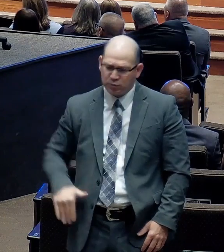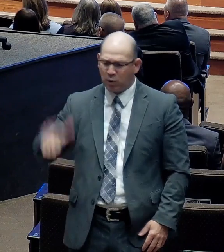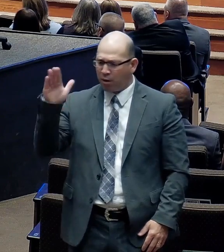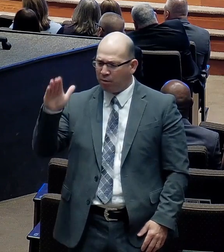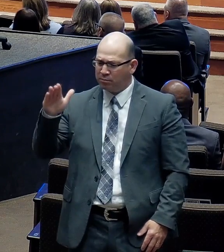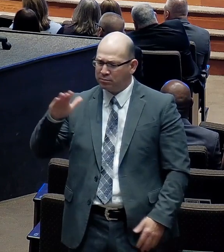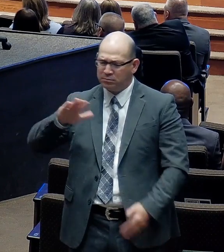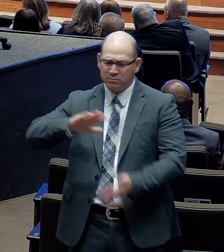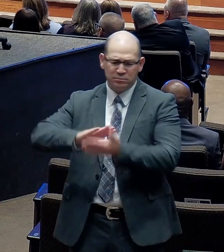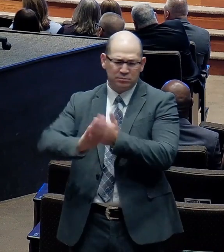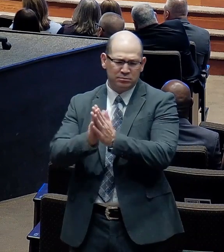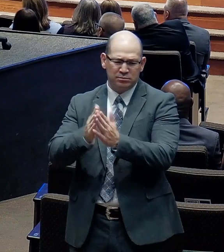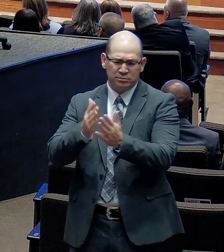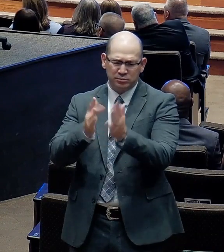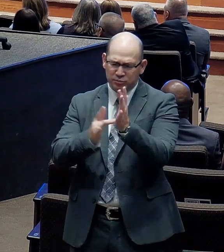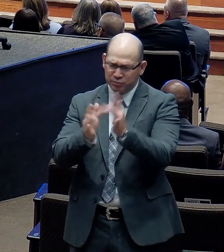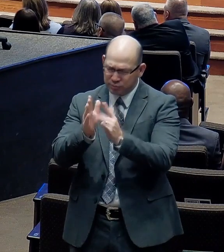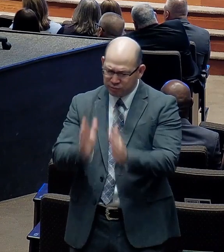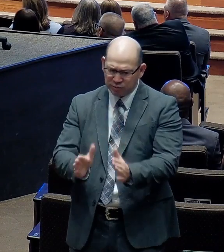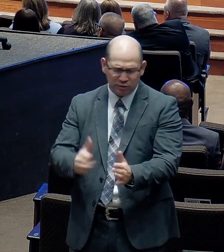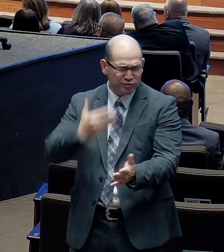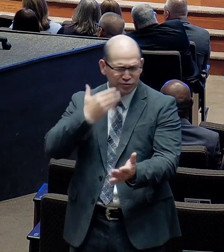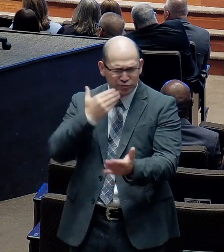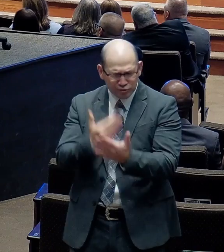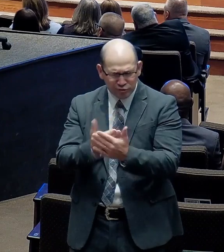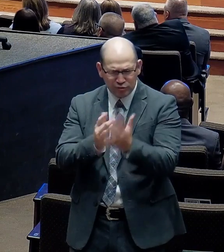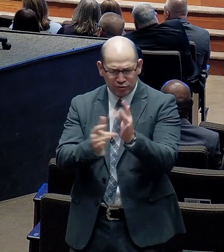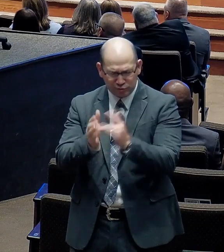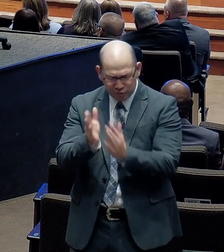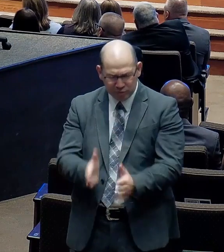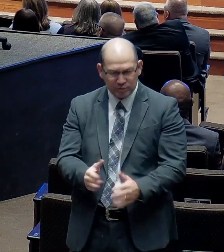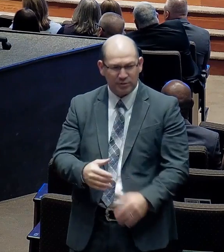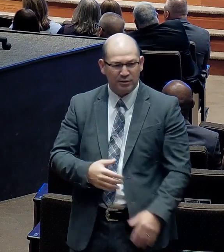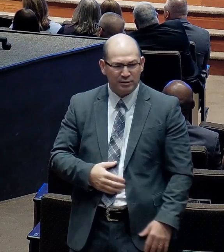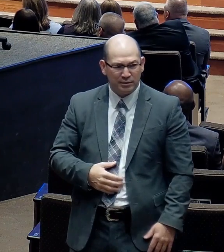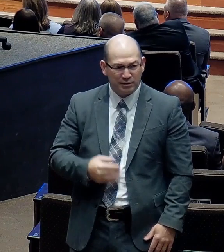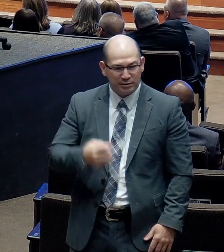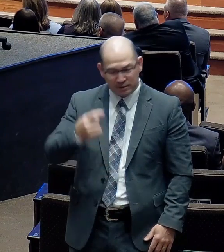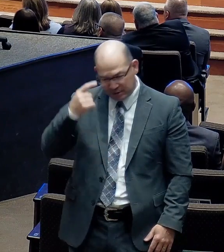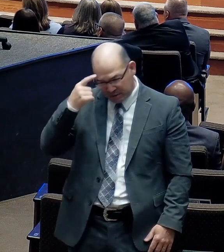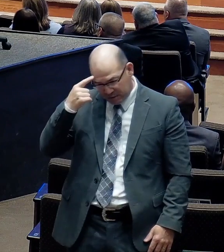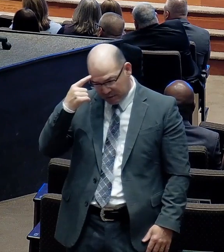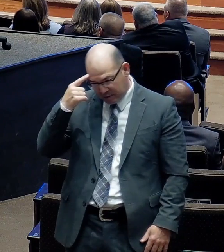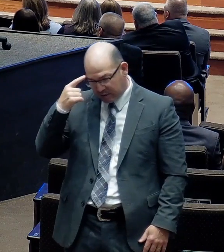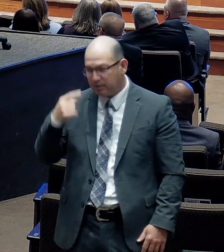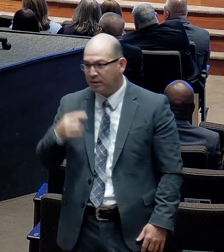Then eventually. I'm thinking. 25 years ago. And I may be wrong. If I am. Tell me after the service. Not now. Okay.